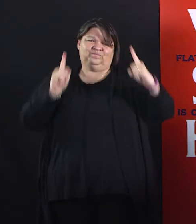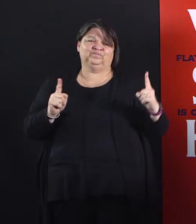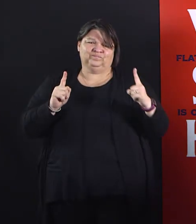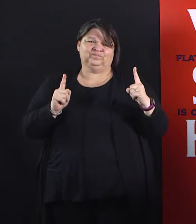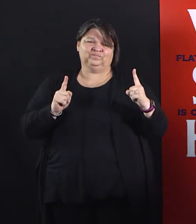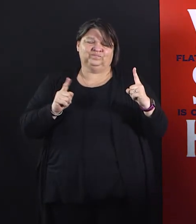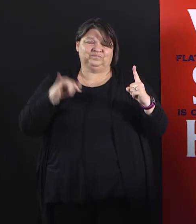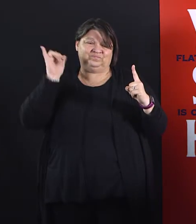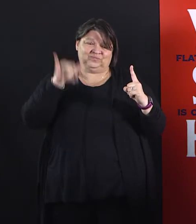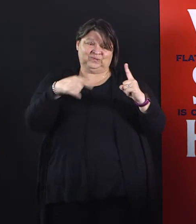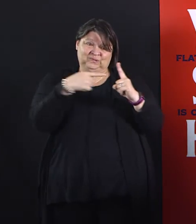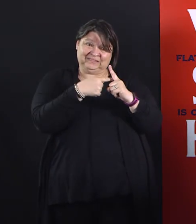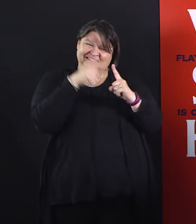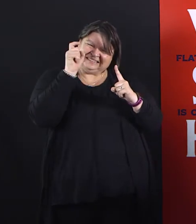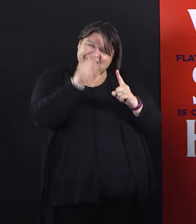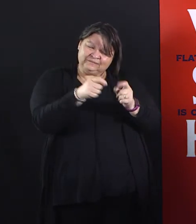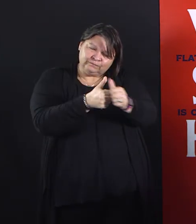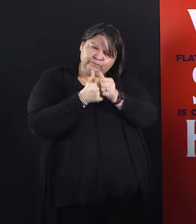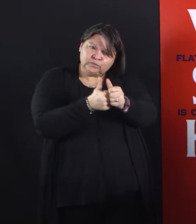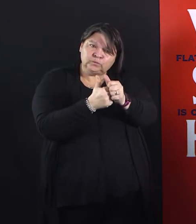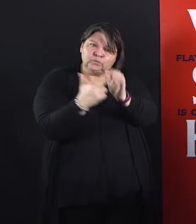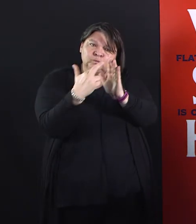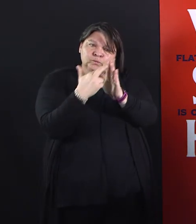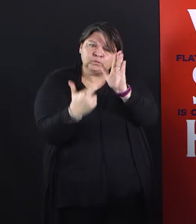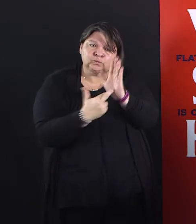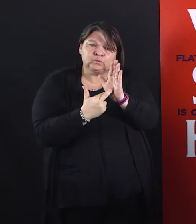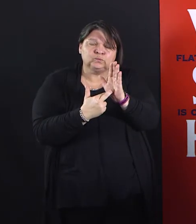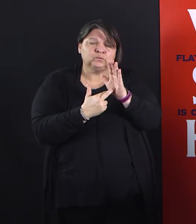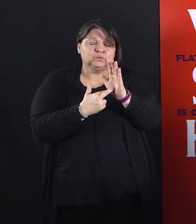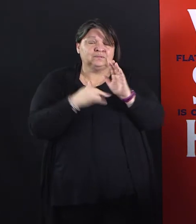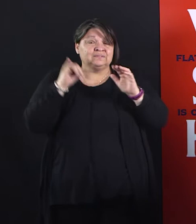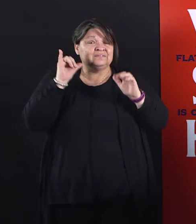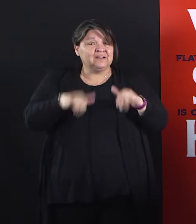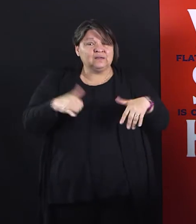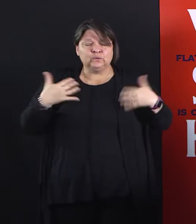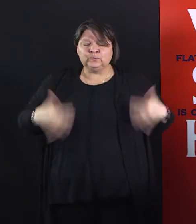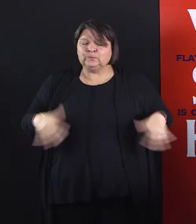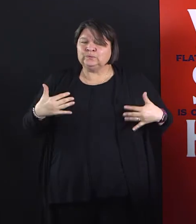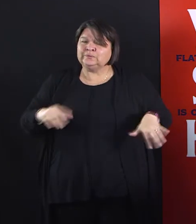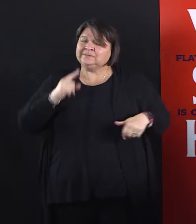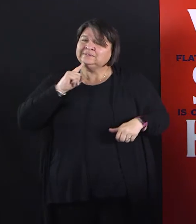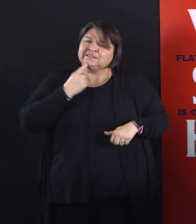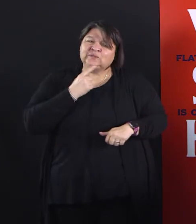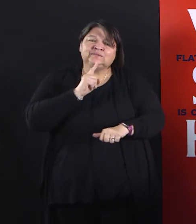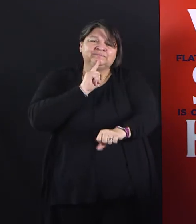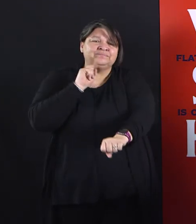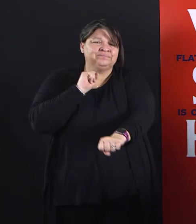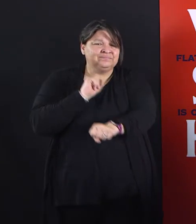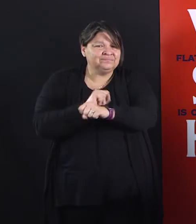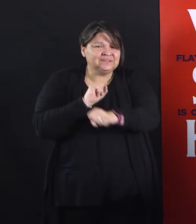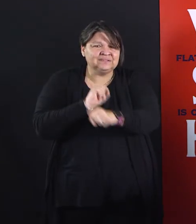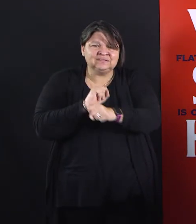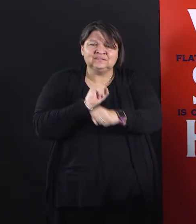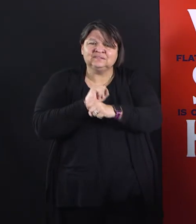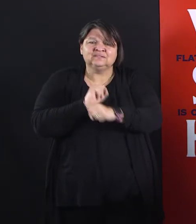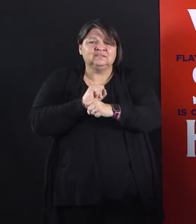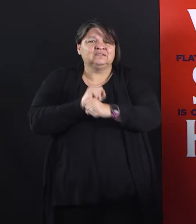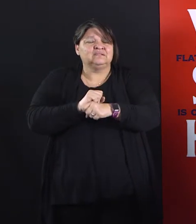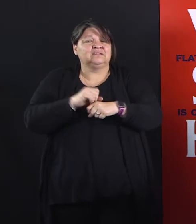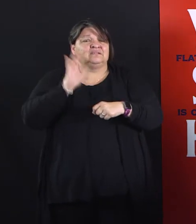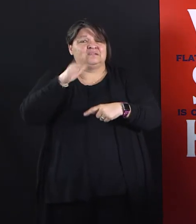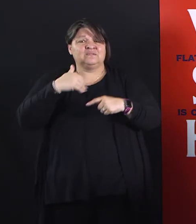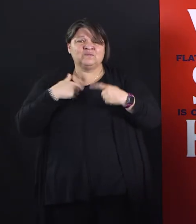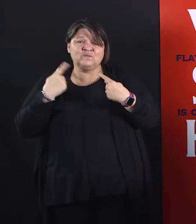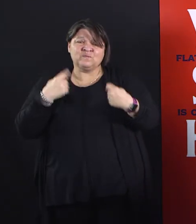to take it sooner. You got to take it seriously, folks. So sooner or later, we'll begin to stop this and we can all get back to our freedoms.